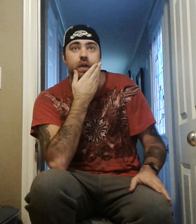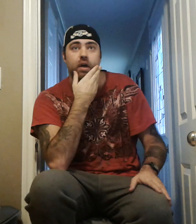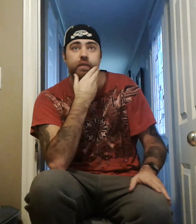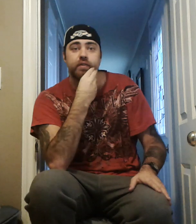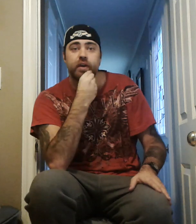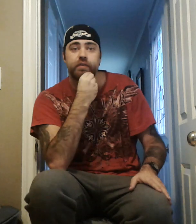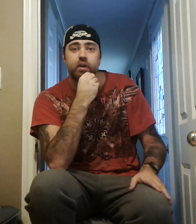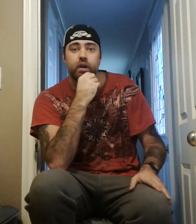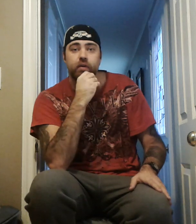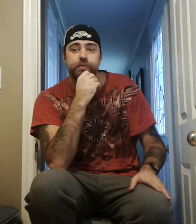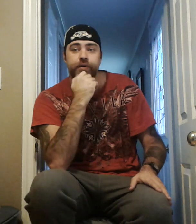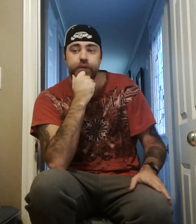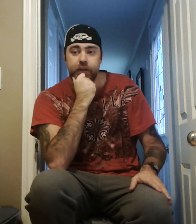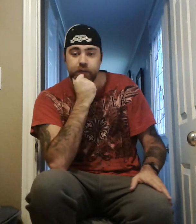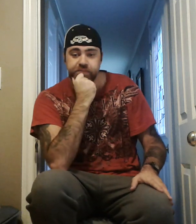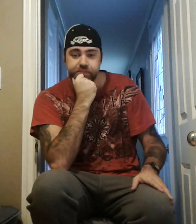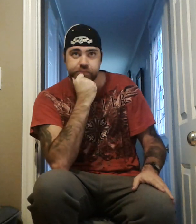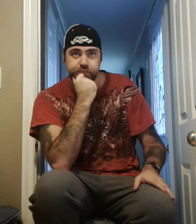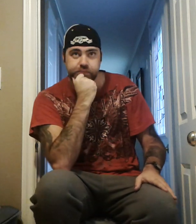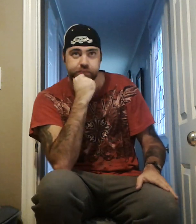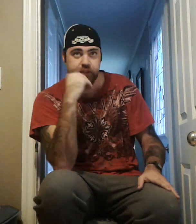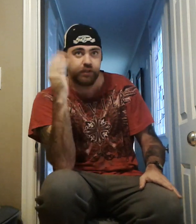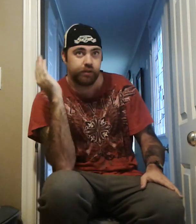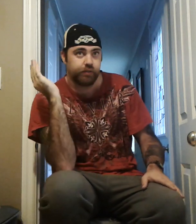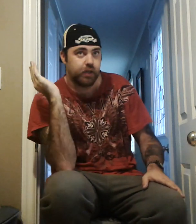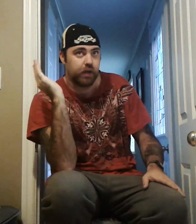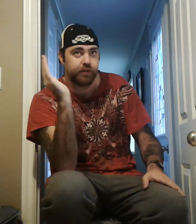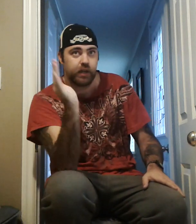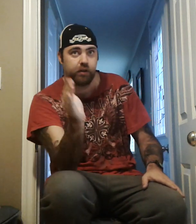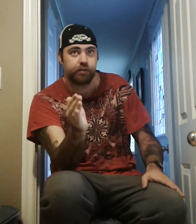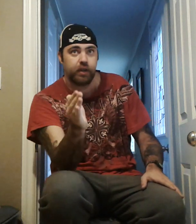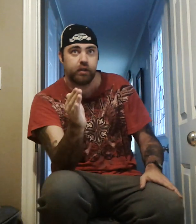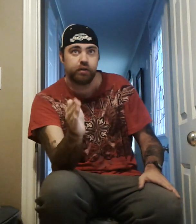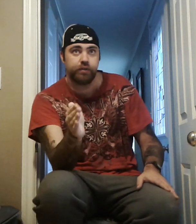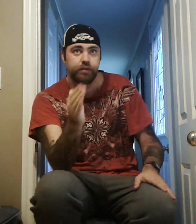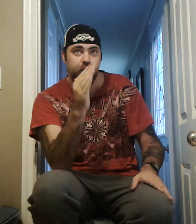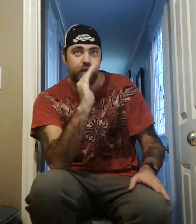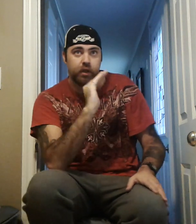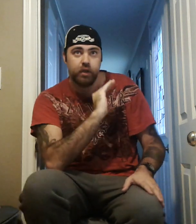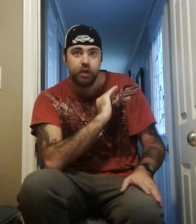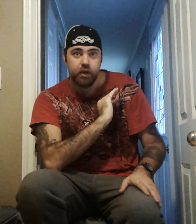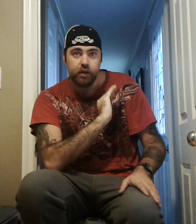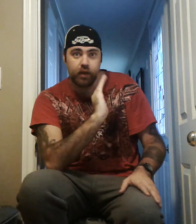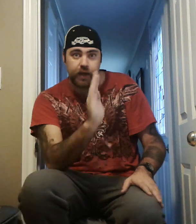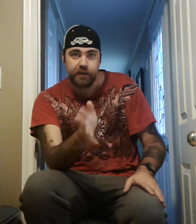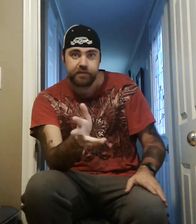comment down below for the, um, either, you know, the Undertaker's last